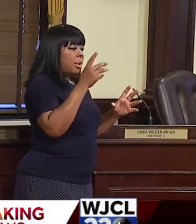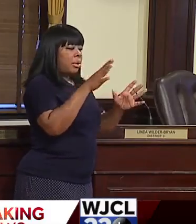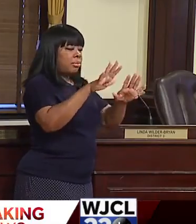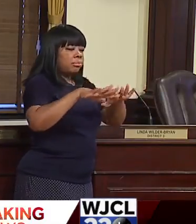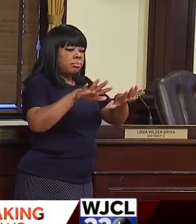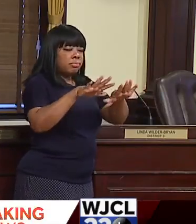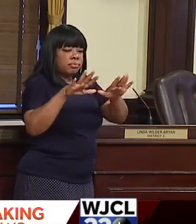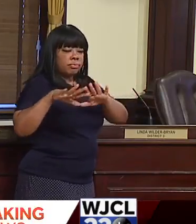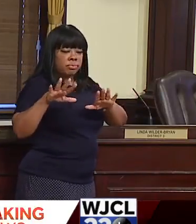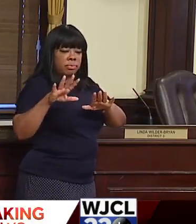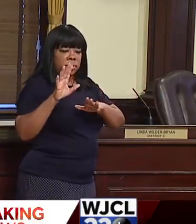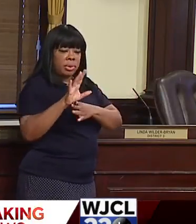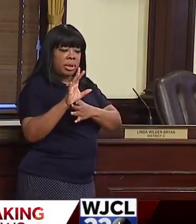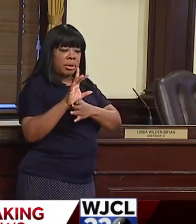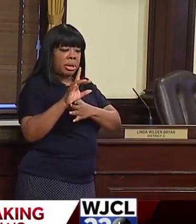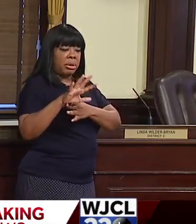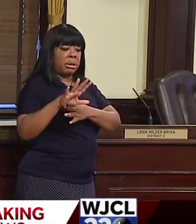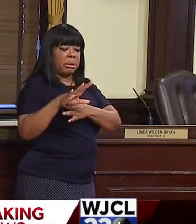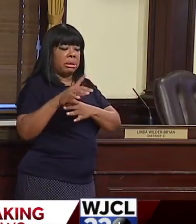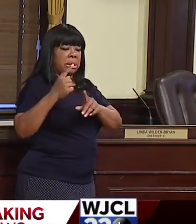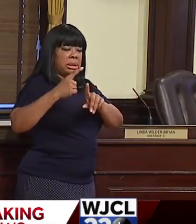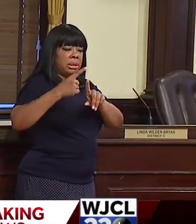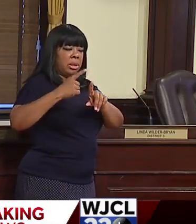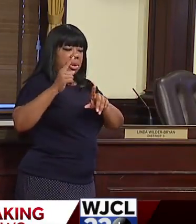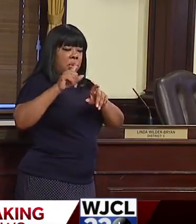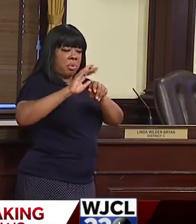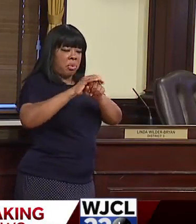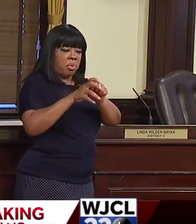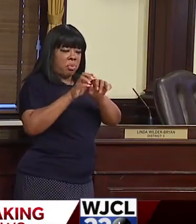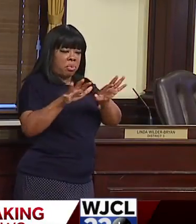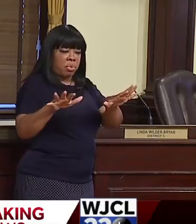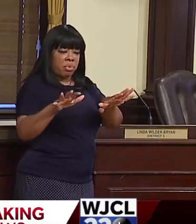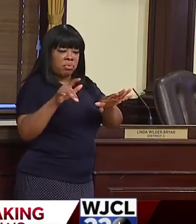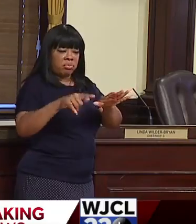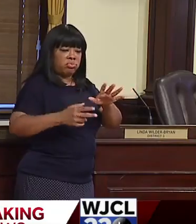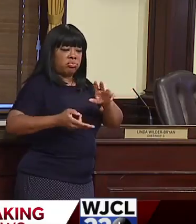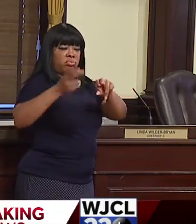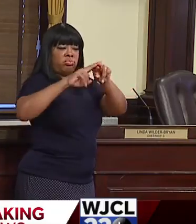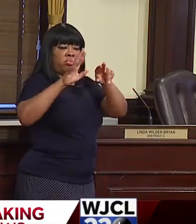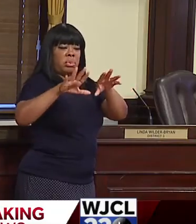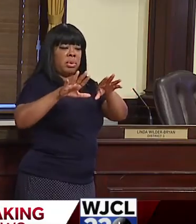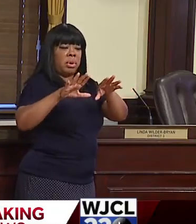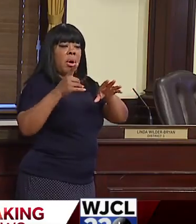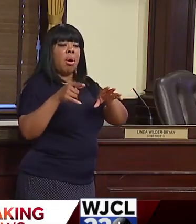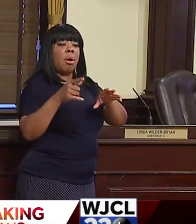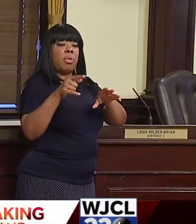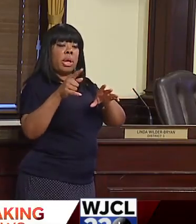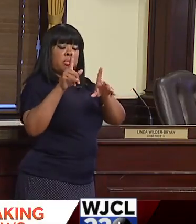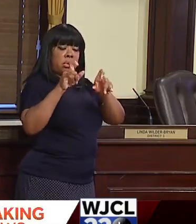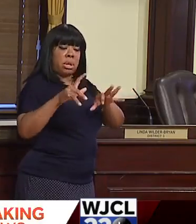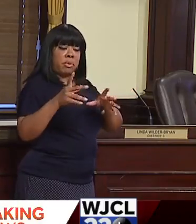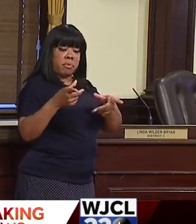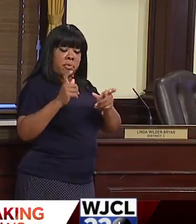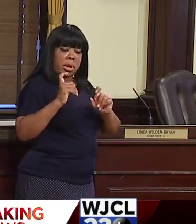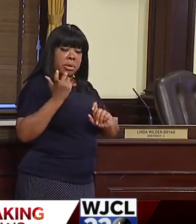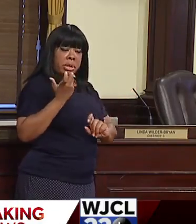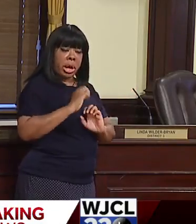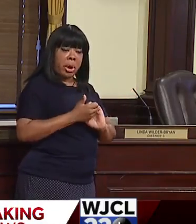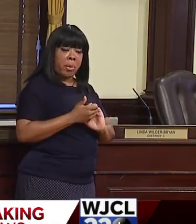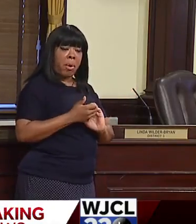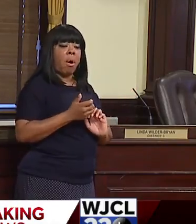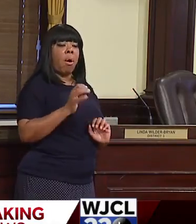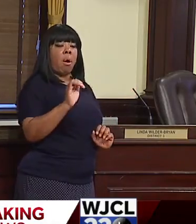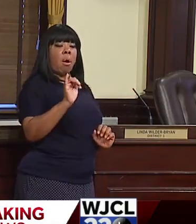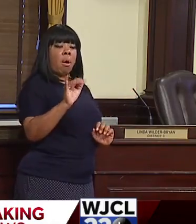places by data that are hotspots and let's drop this operation in here and let's try and get this done. And I want to be able to just let you know, of course,